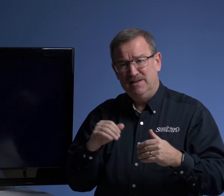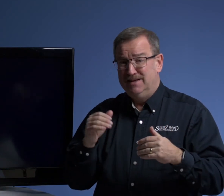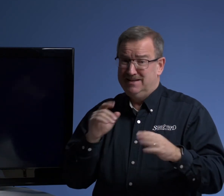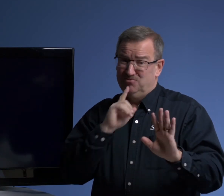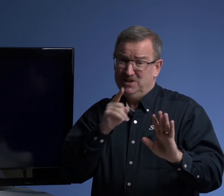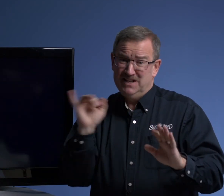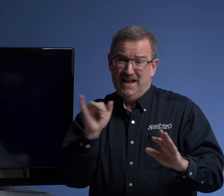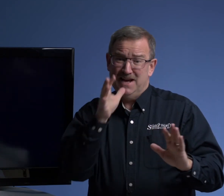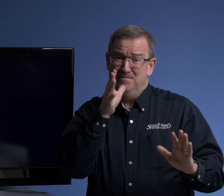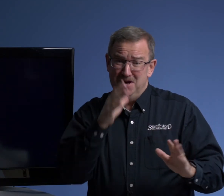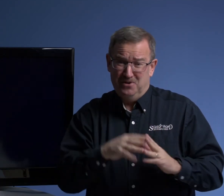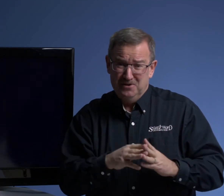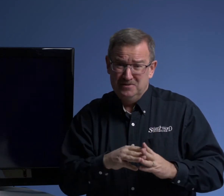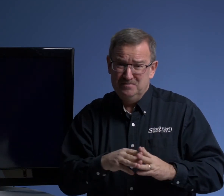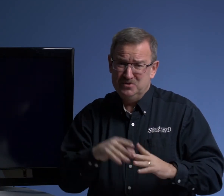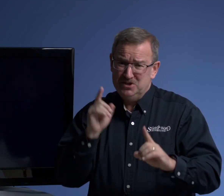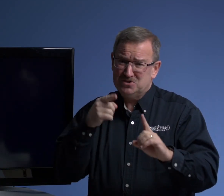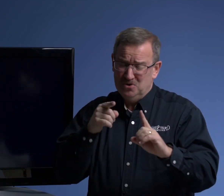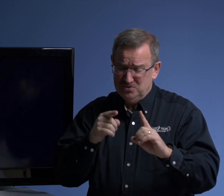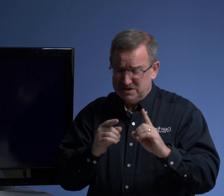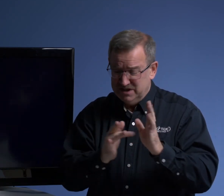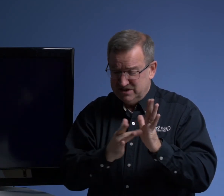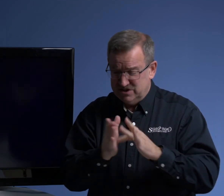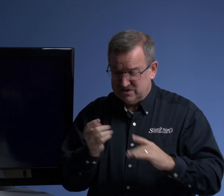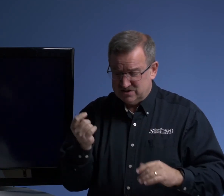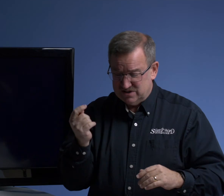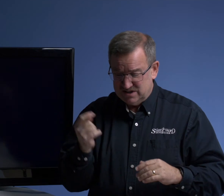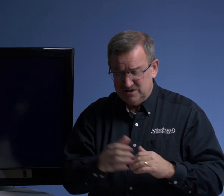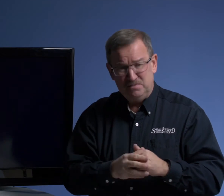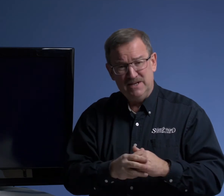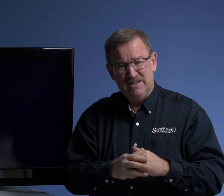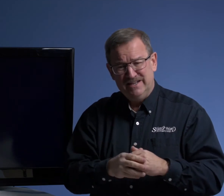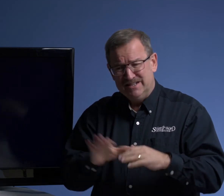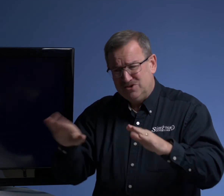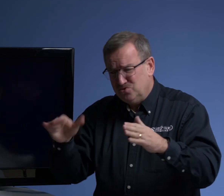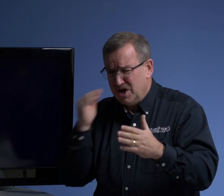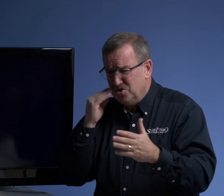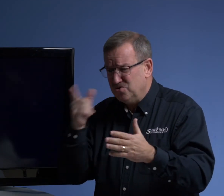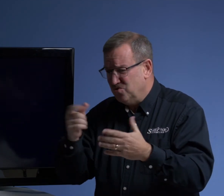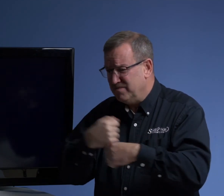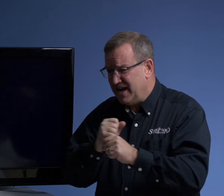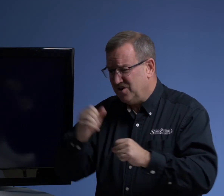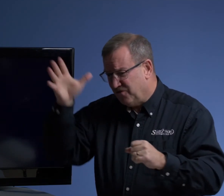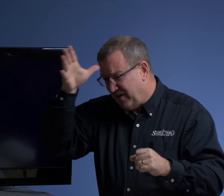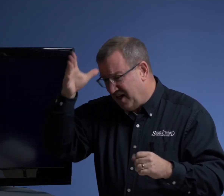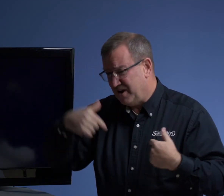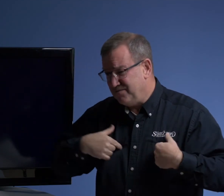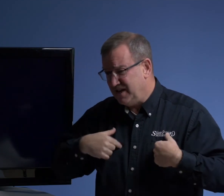really like a mother, she scolded Jesus just a little bit. Did you not know you made your father and me